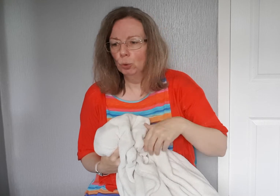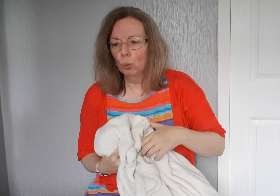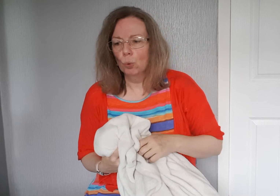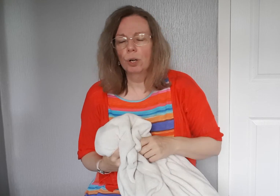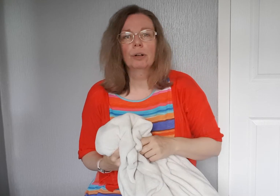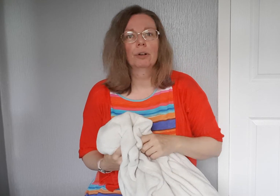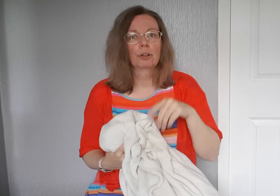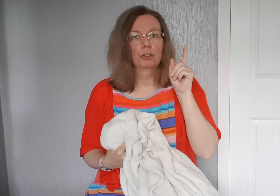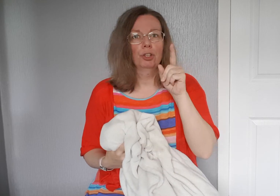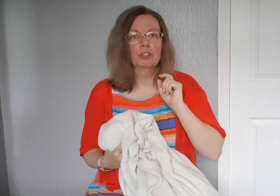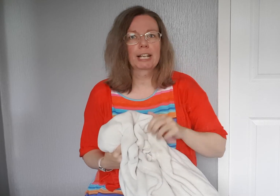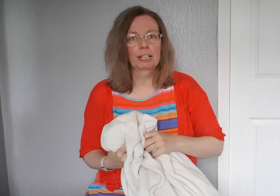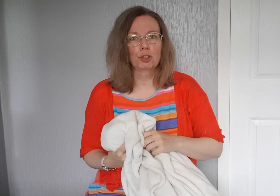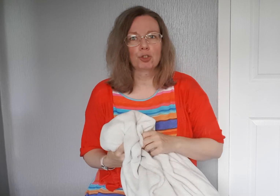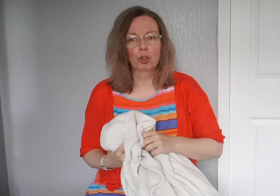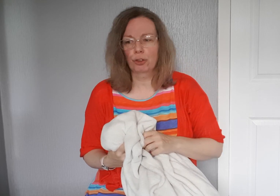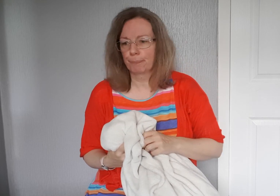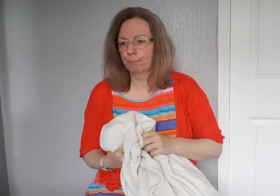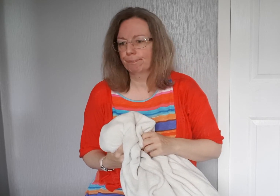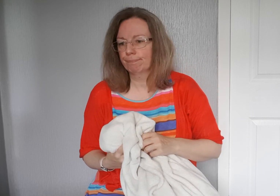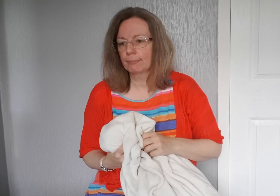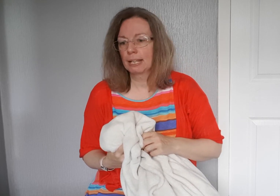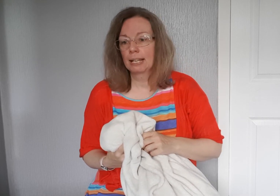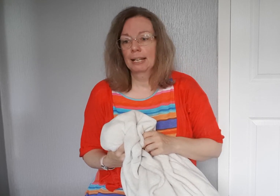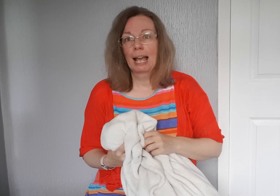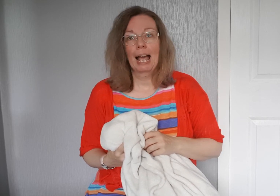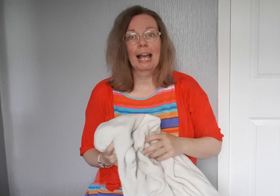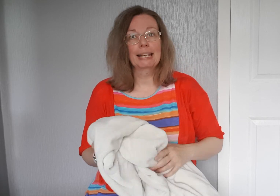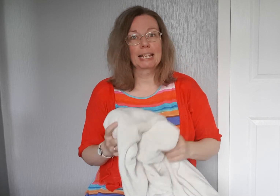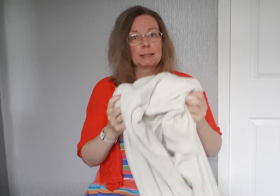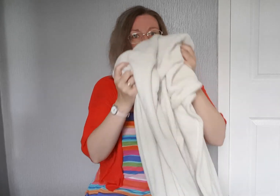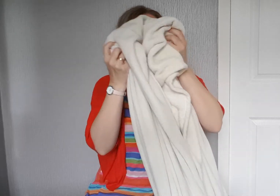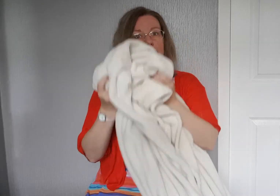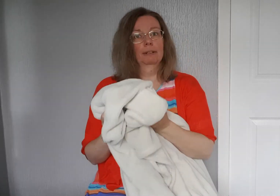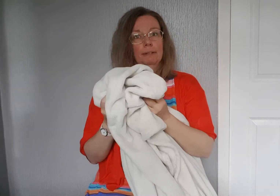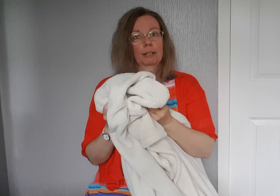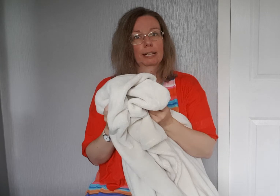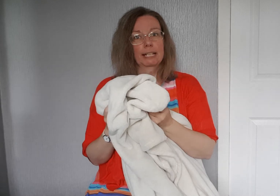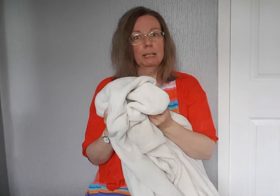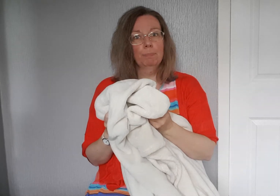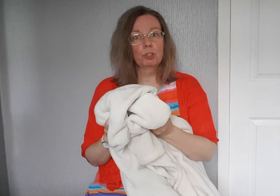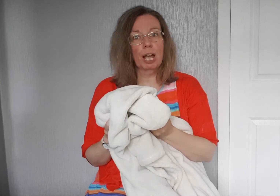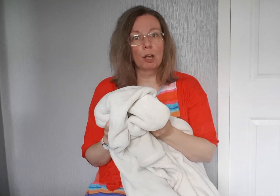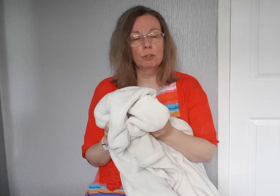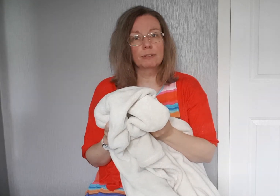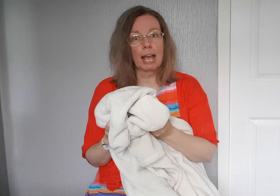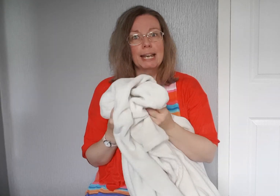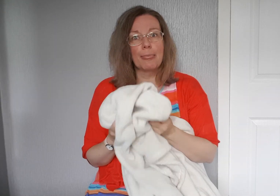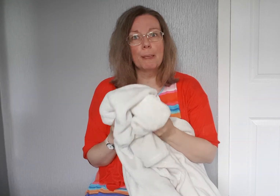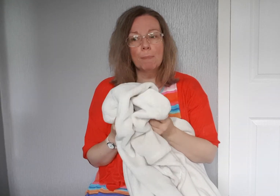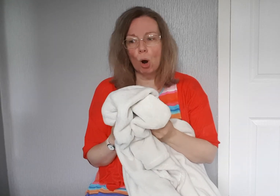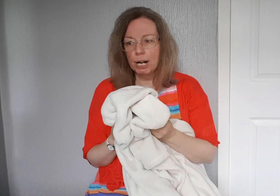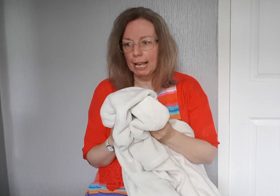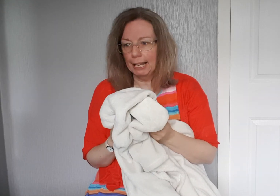know that you're telling the truth. And guess what? Gideon put it out and in the morning,